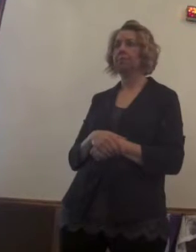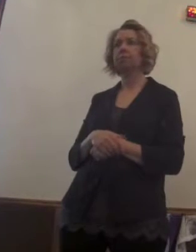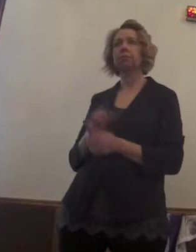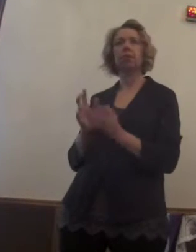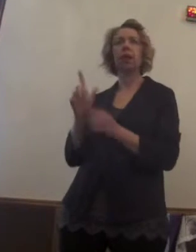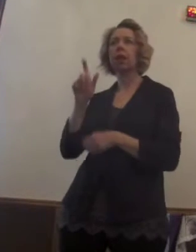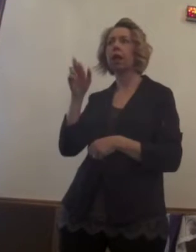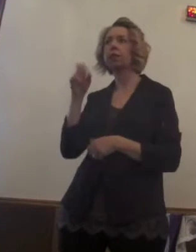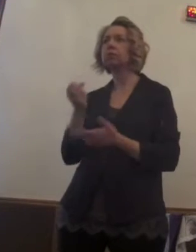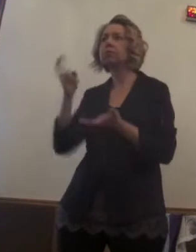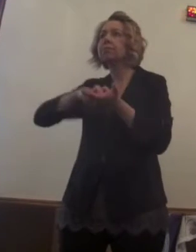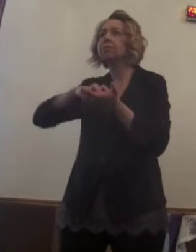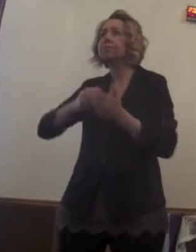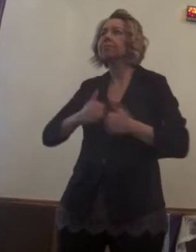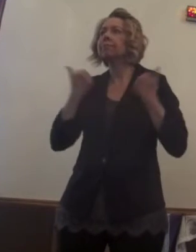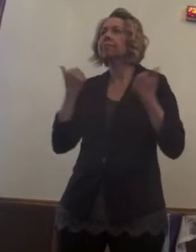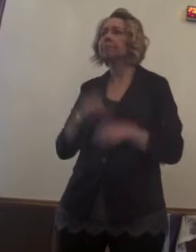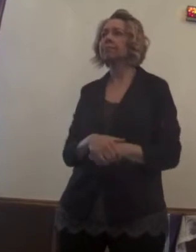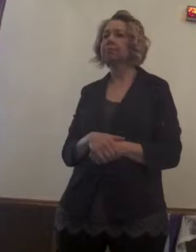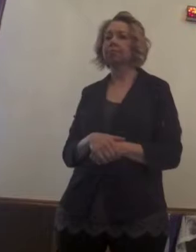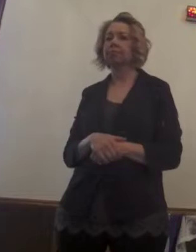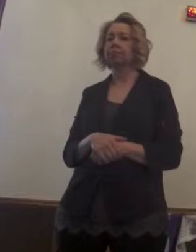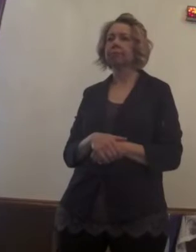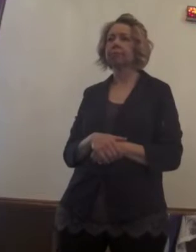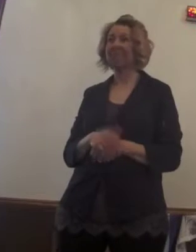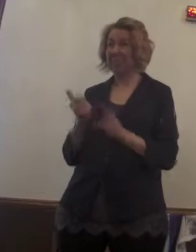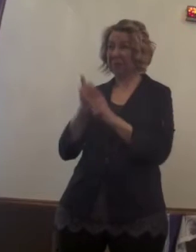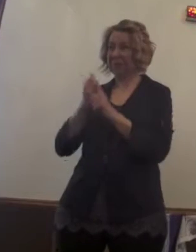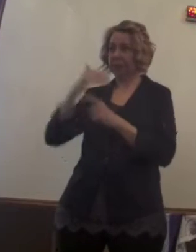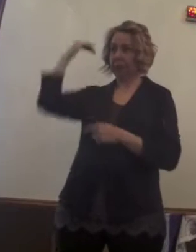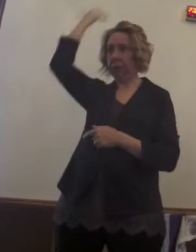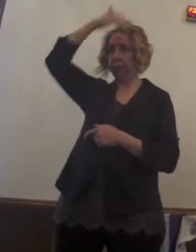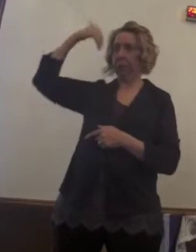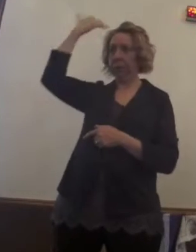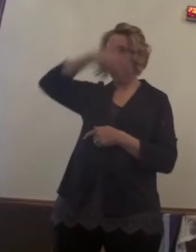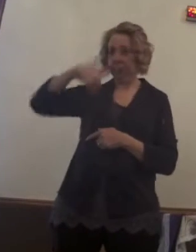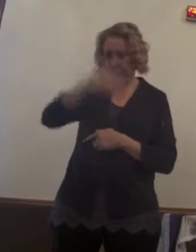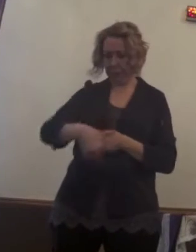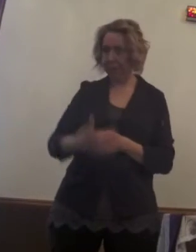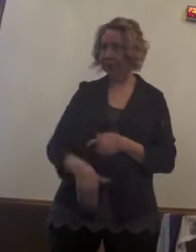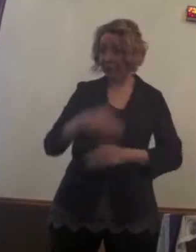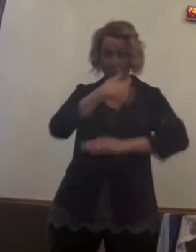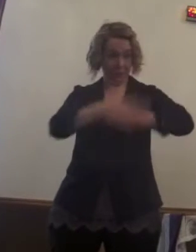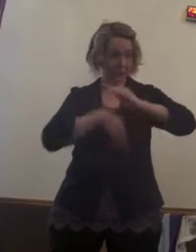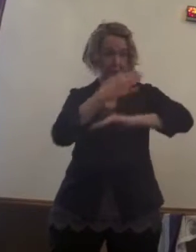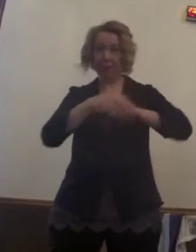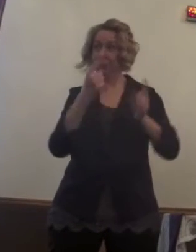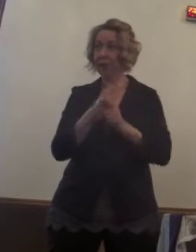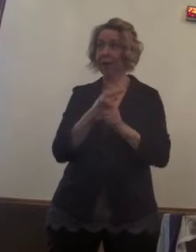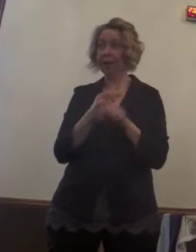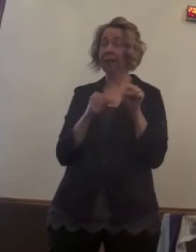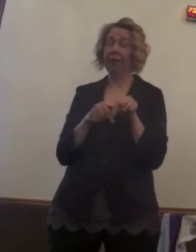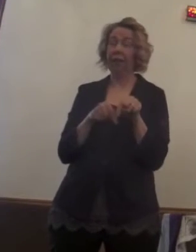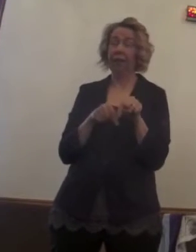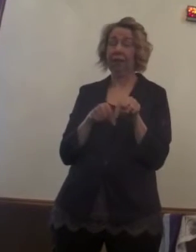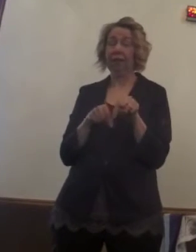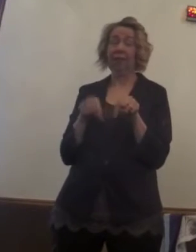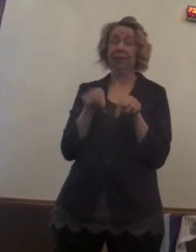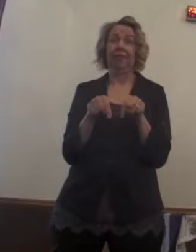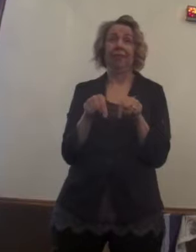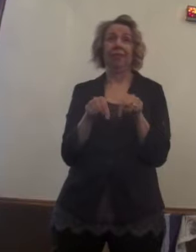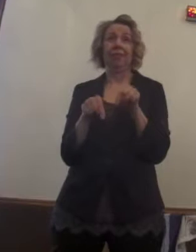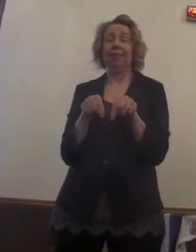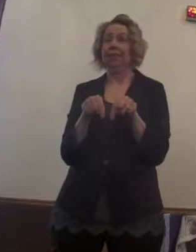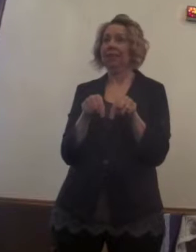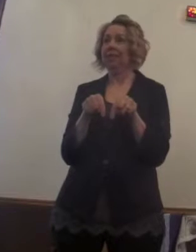And he walked out, wrapped like a mummy, but was human, but was alive. No stench, no smells.